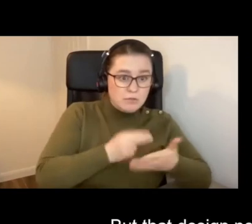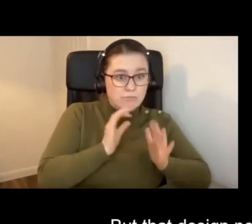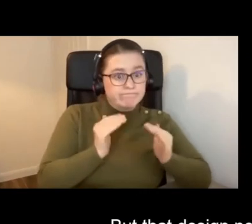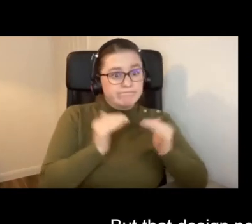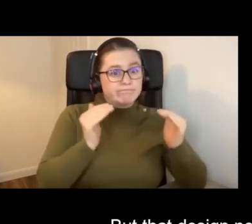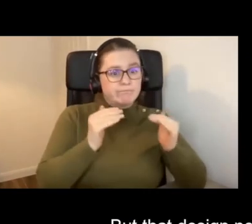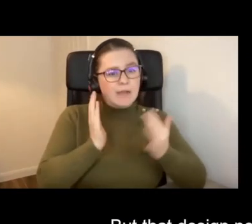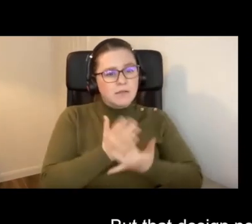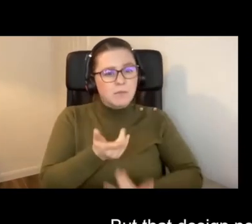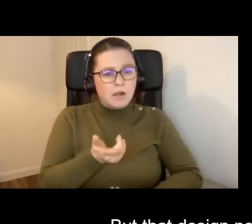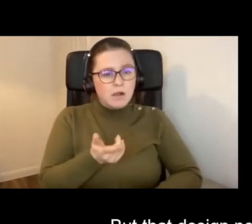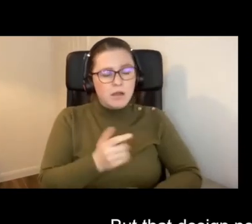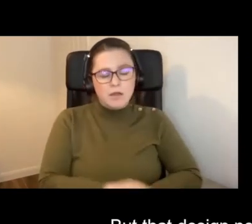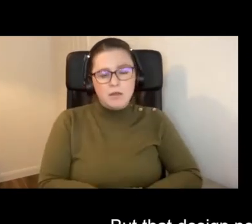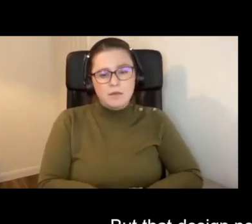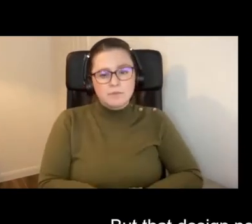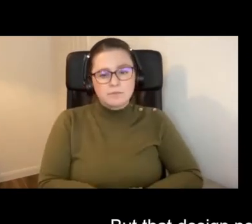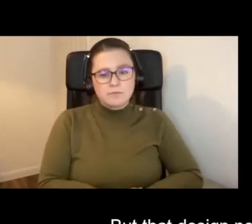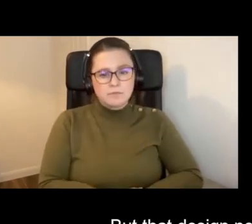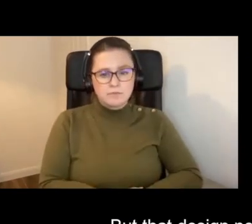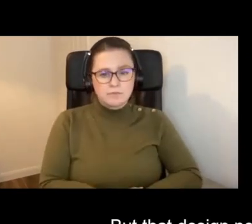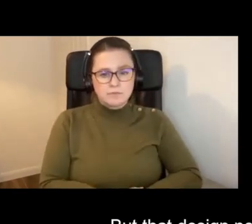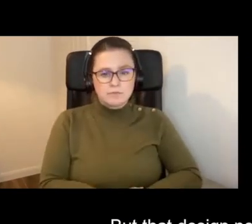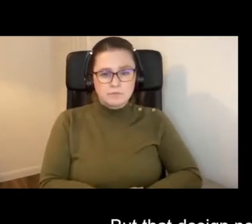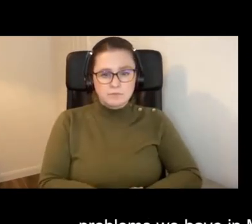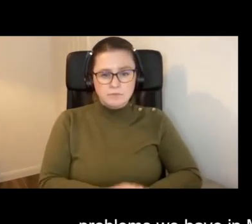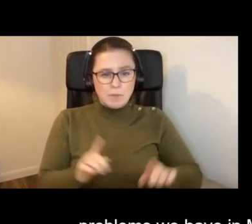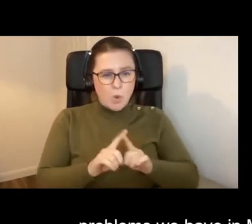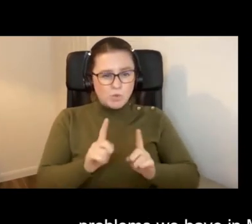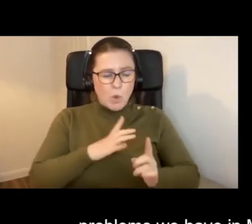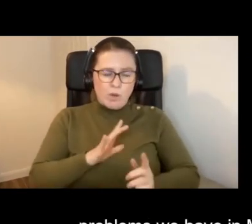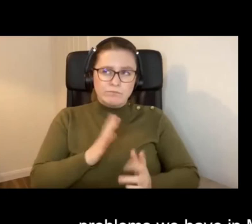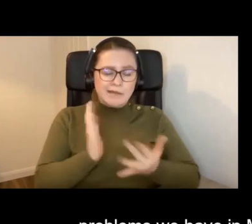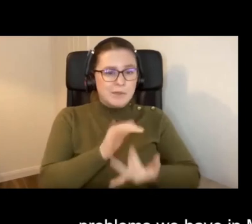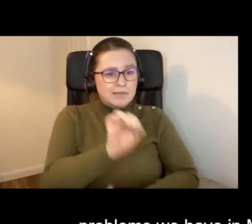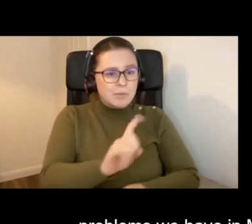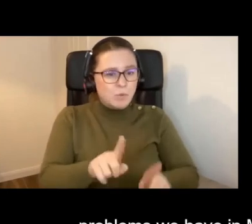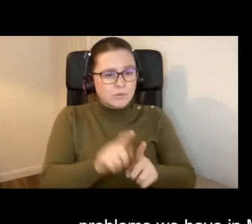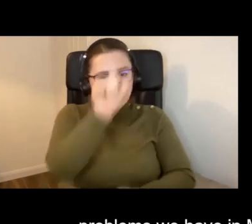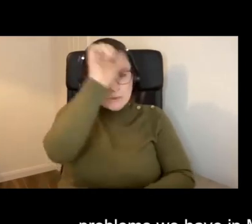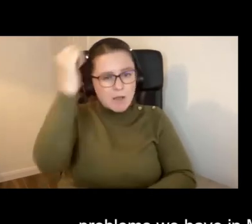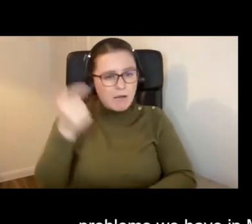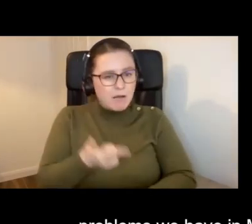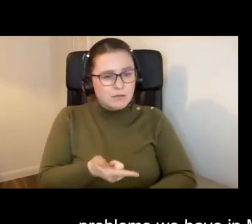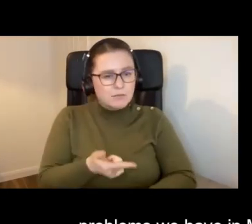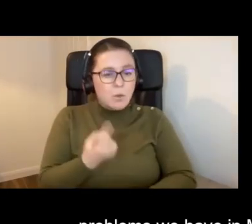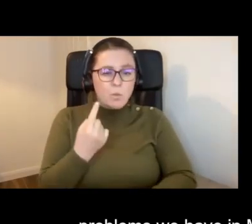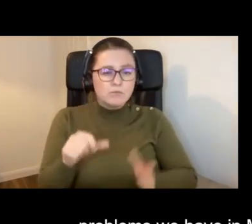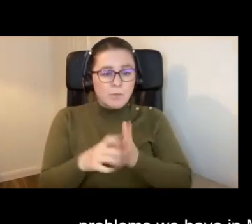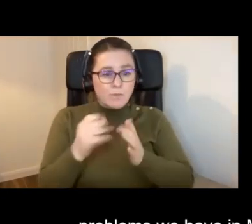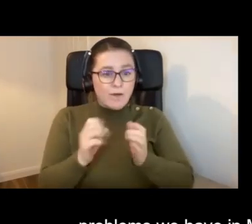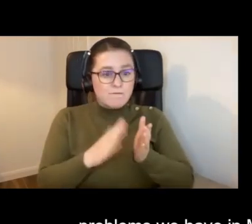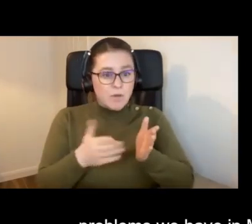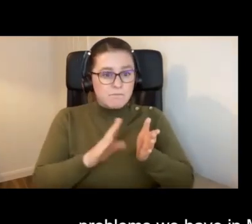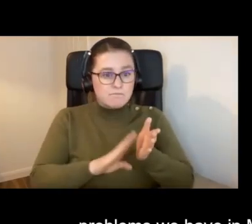be, in a way, it needs to be smart. One of the problems we have in Milton Keynes, and that came